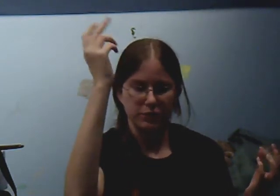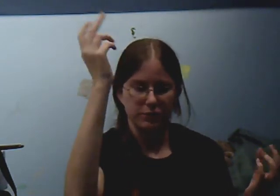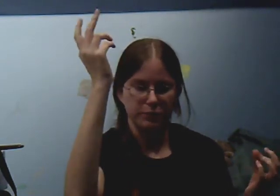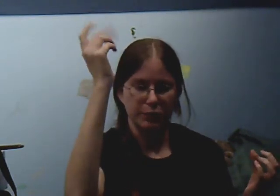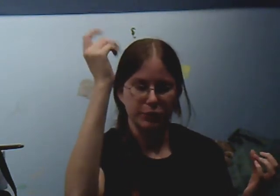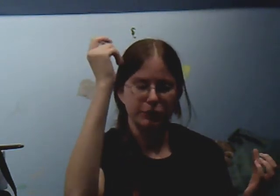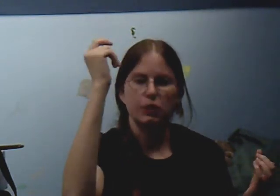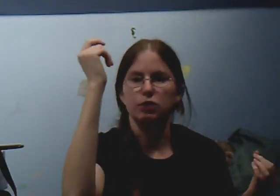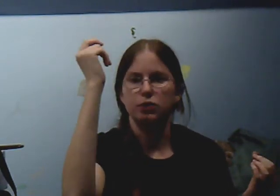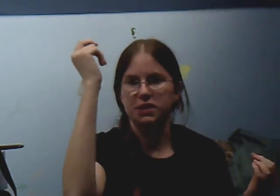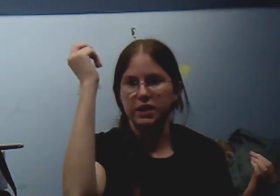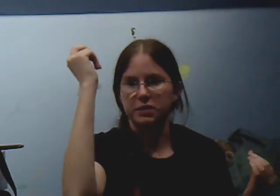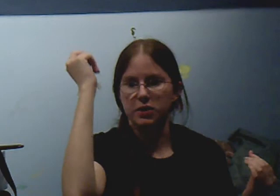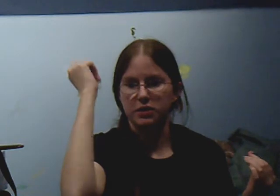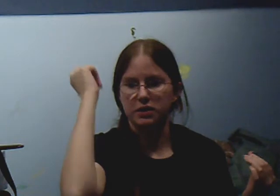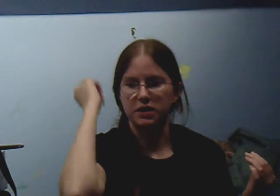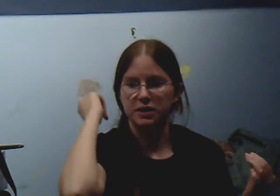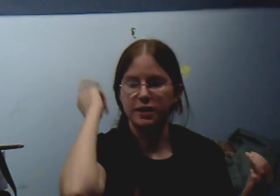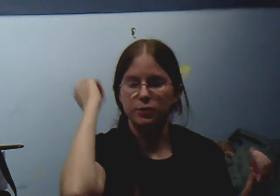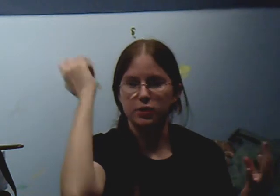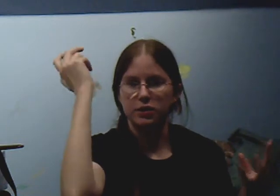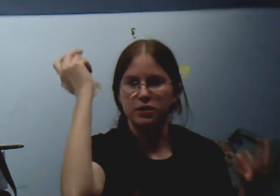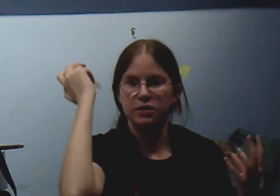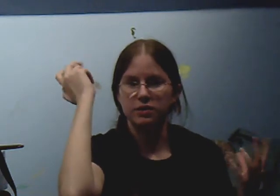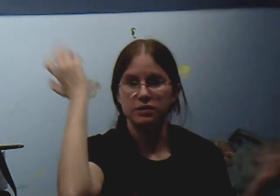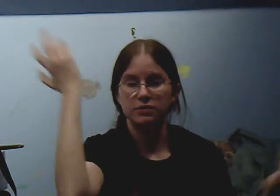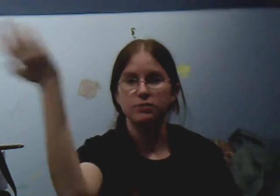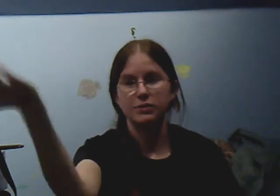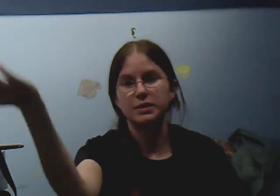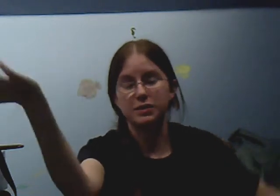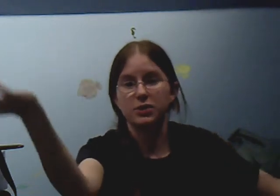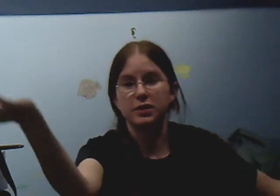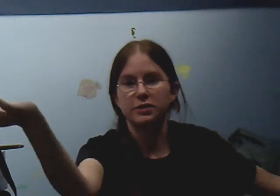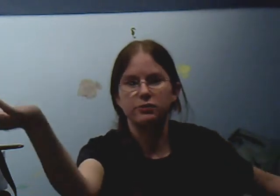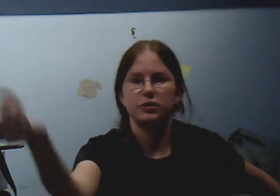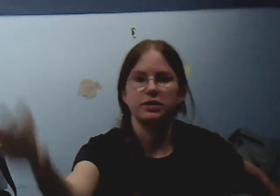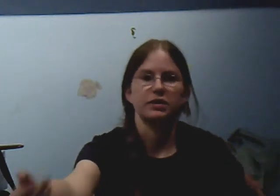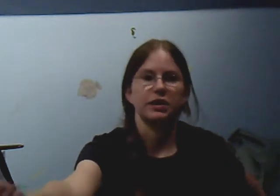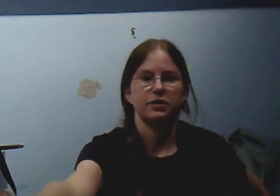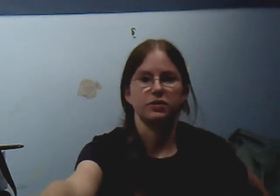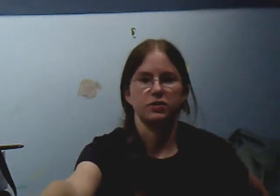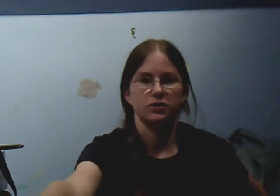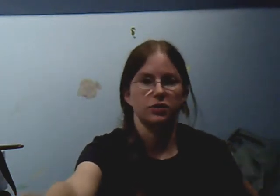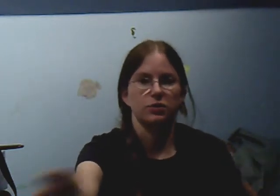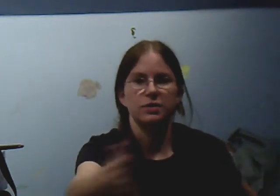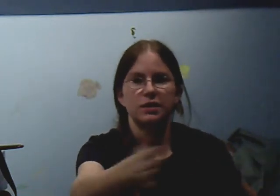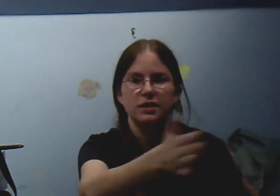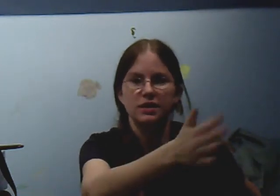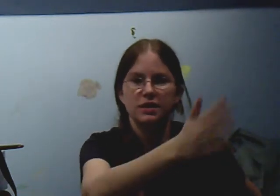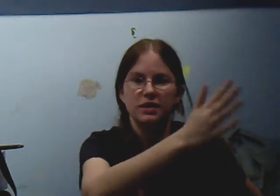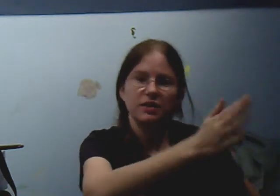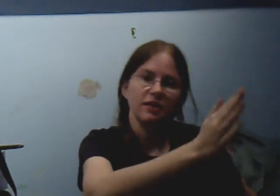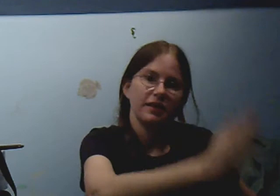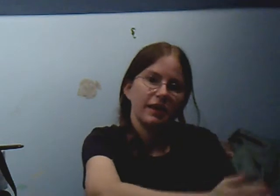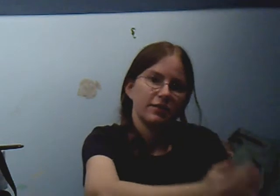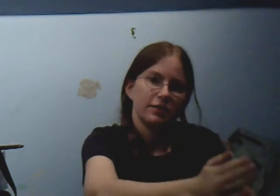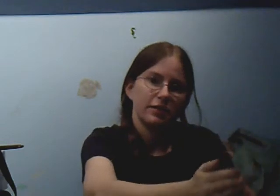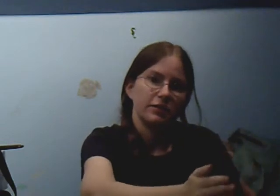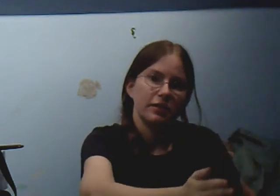for both Rose and Martha, they were, well, they were in love with the Doctor, so, that they're